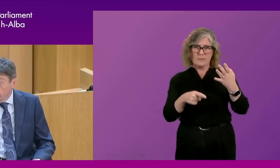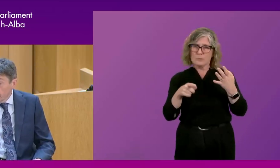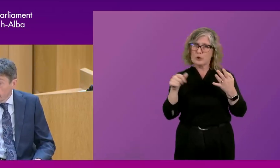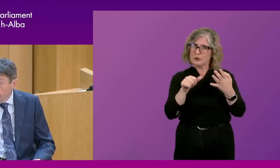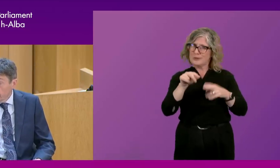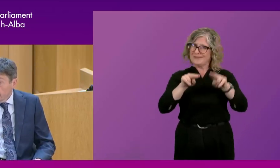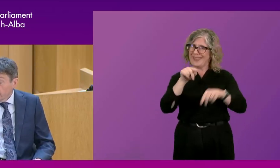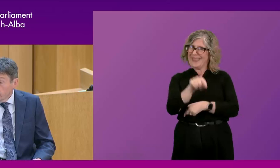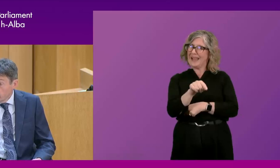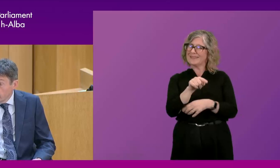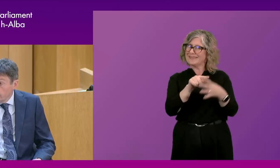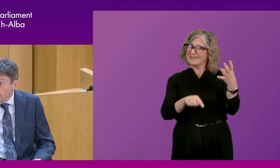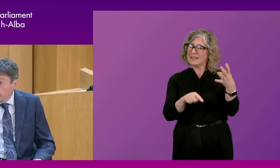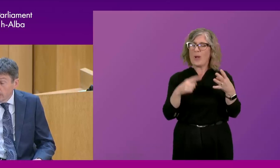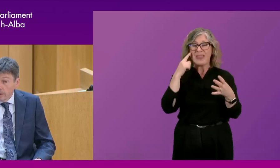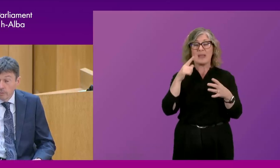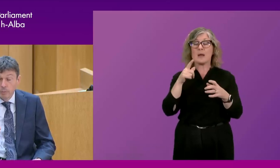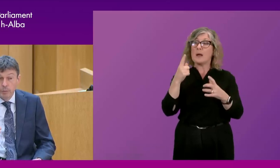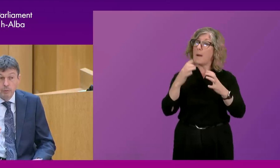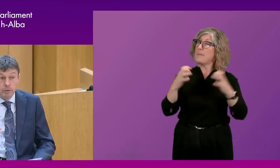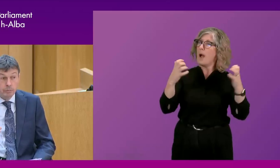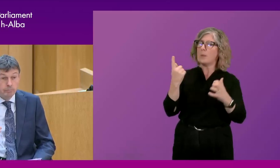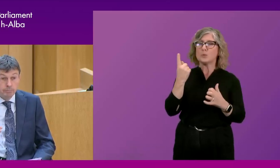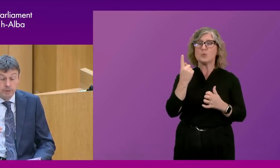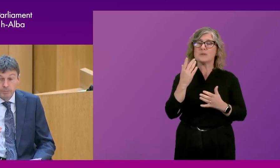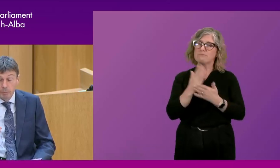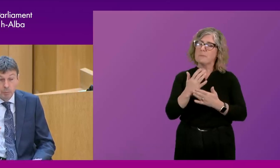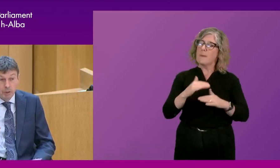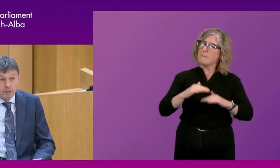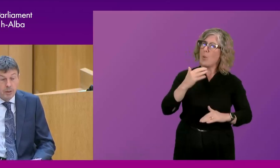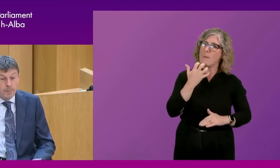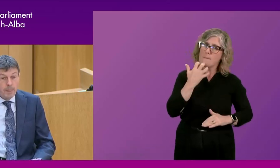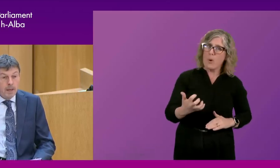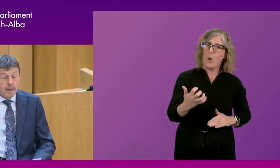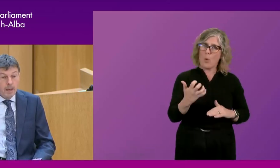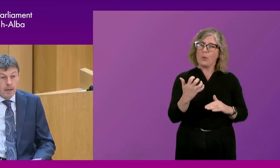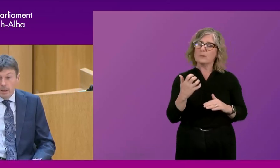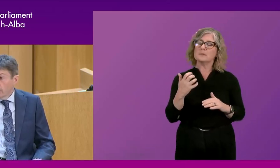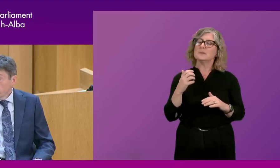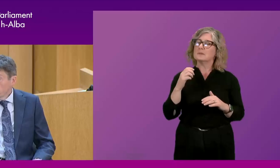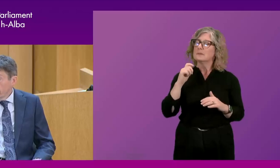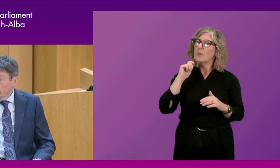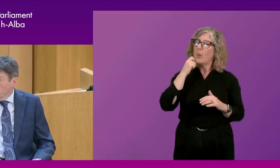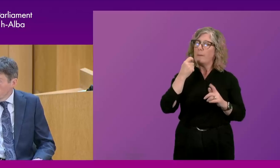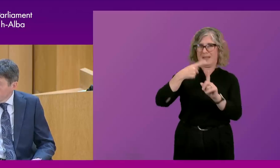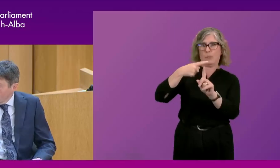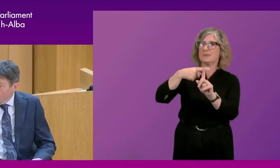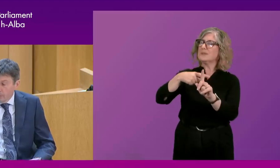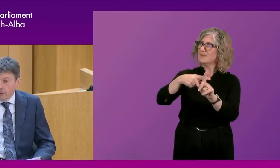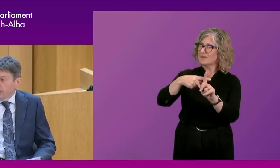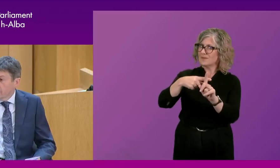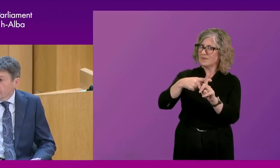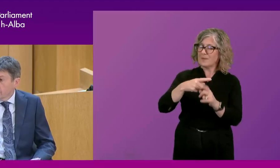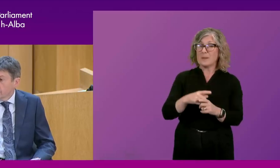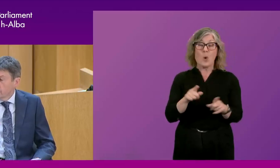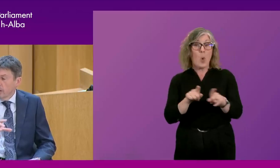think a bolder parliament would, would be, uh, would be a real, you know, a real plus. Uh, I'd also agree. think we've all commented